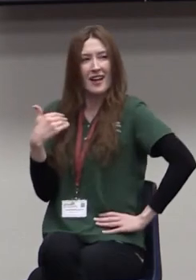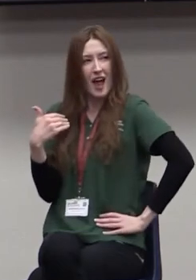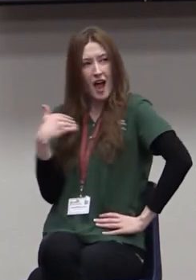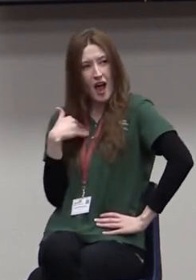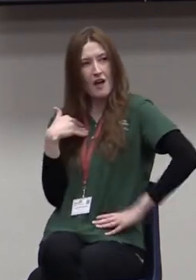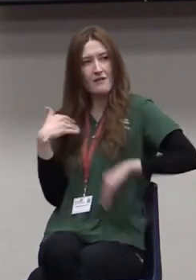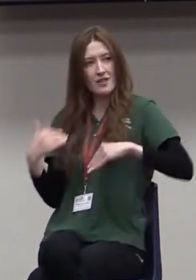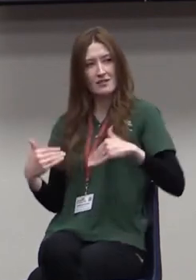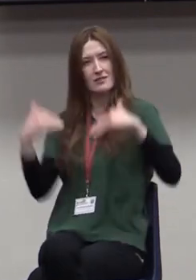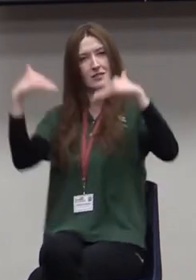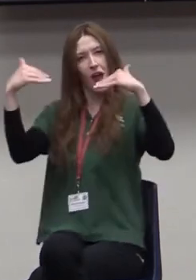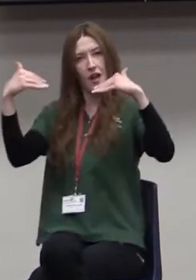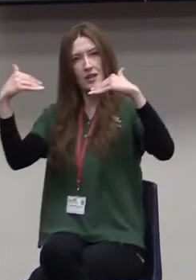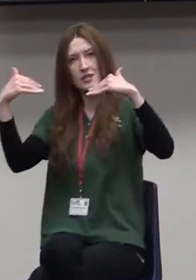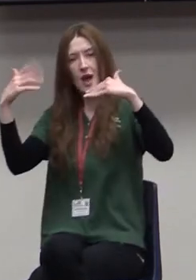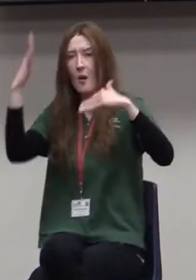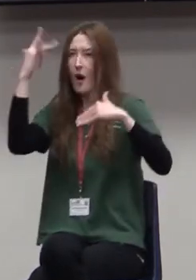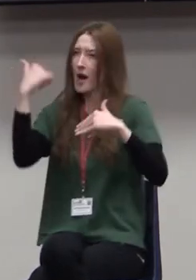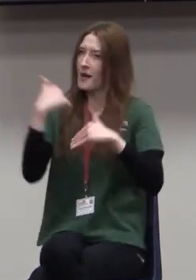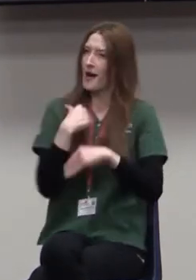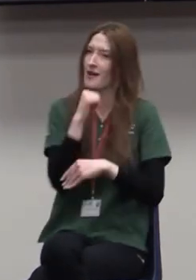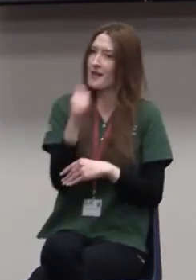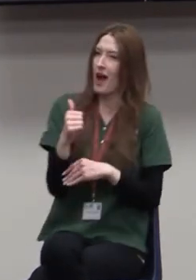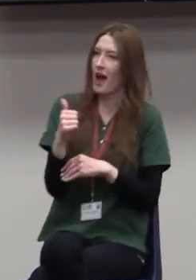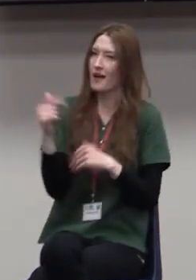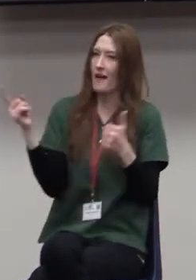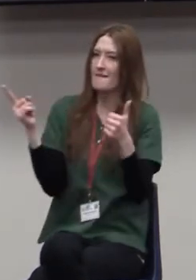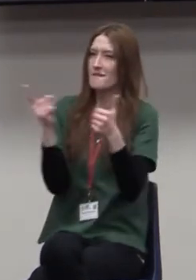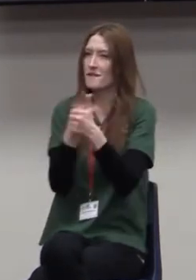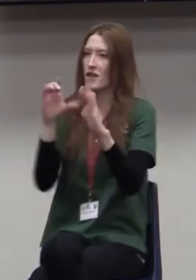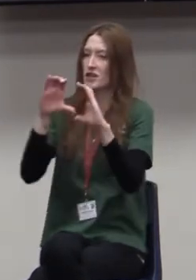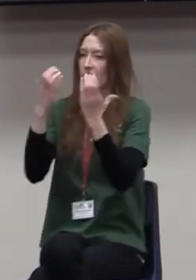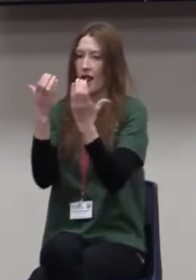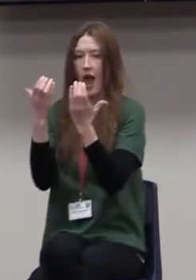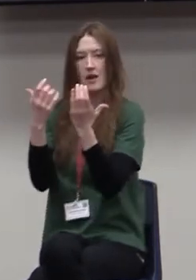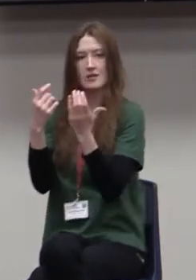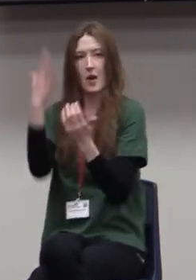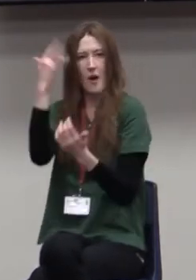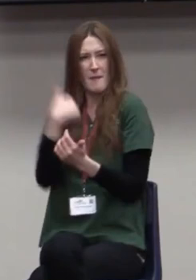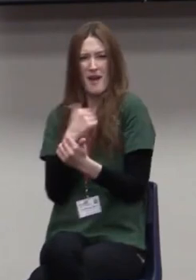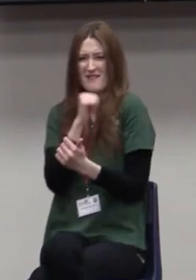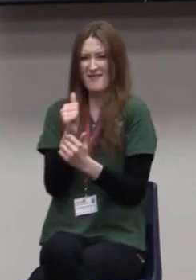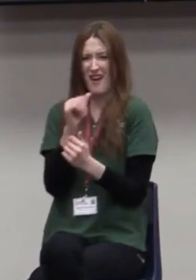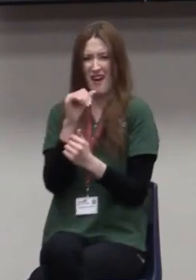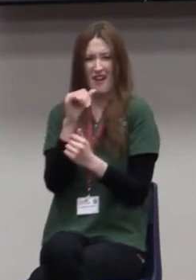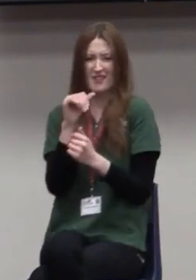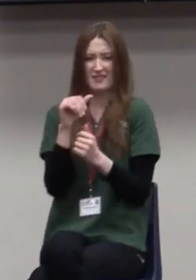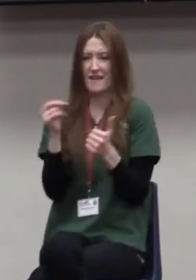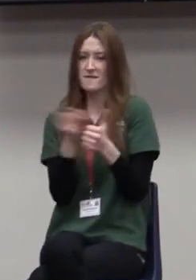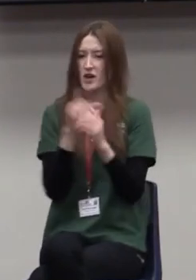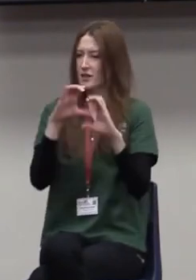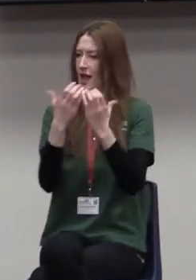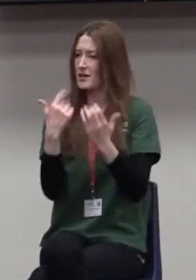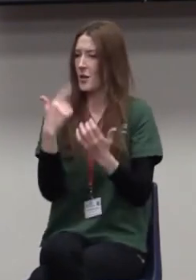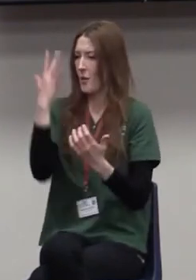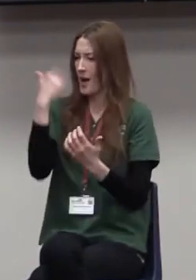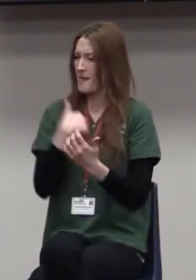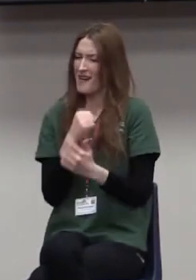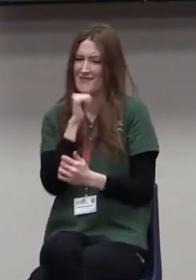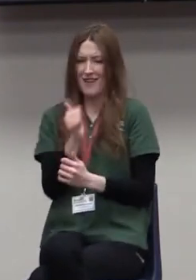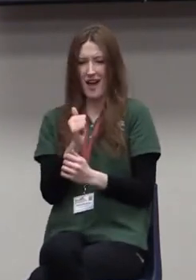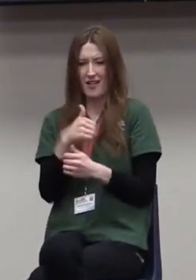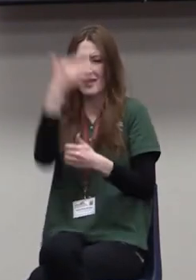Why can I not be in first class? Why can I not be towards the front of the plane? And then it dawned on me as I'm sitting there, and it's like,